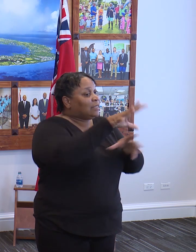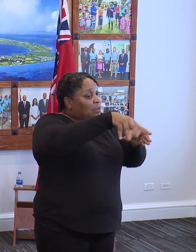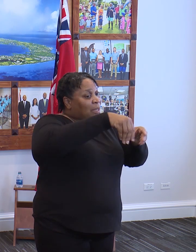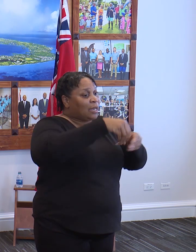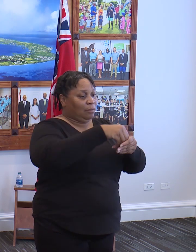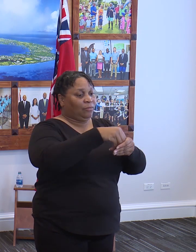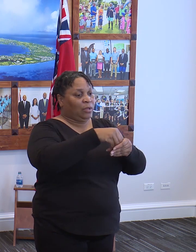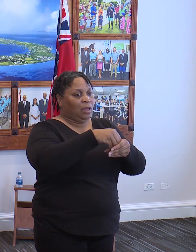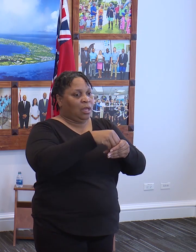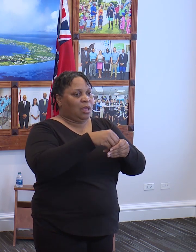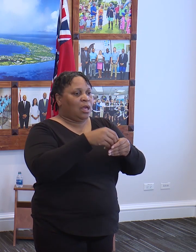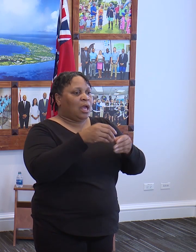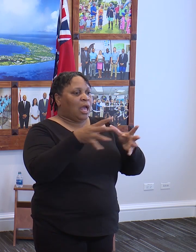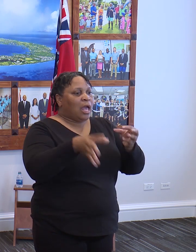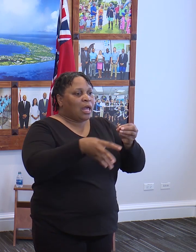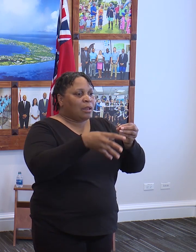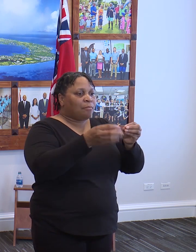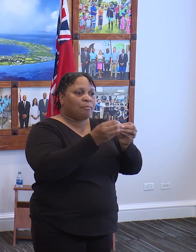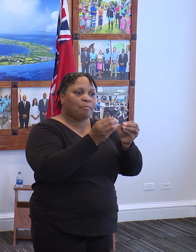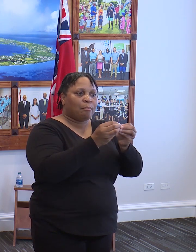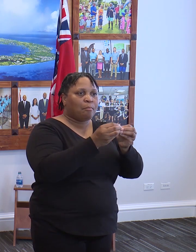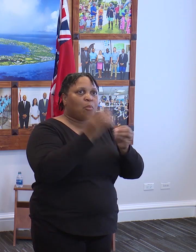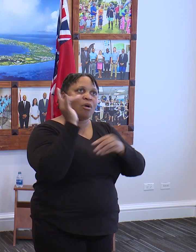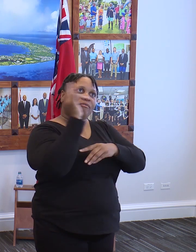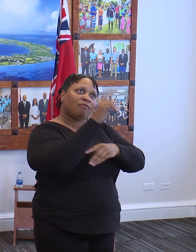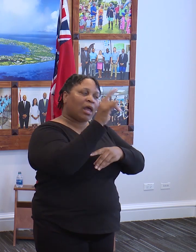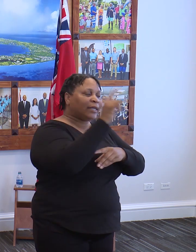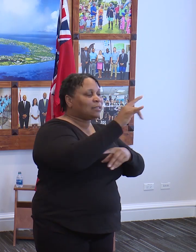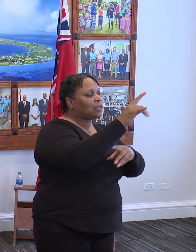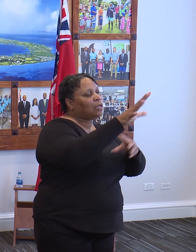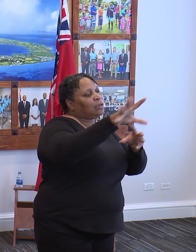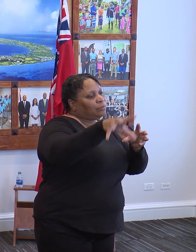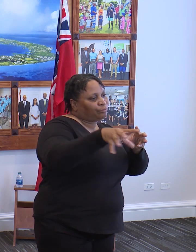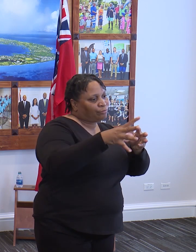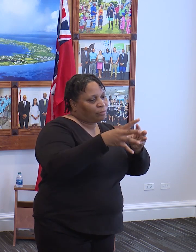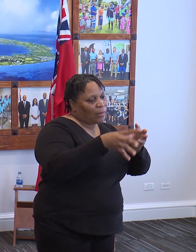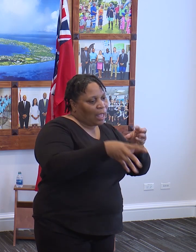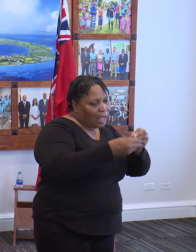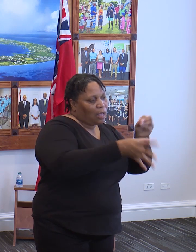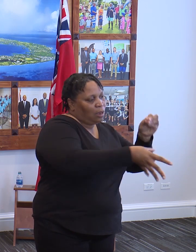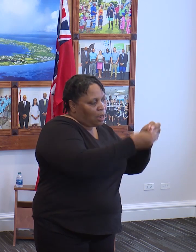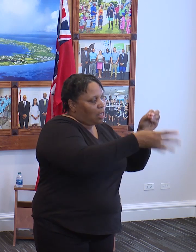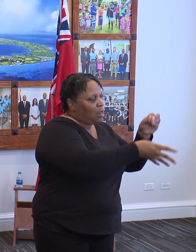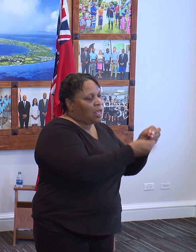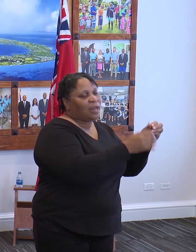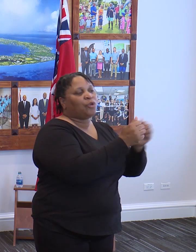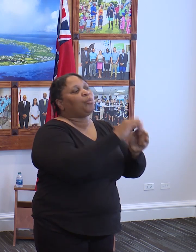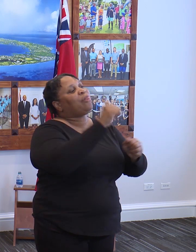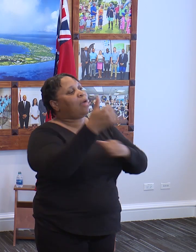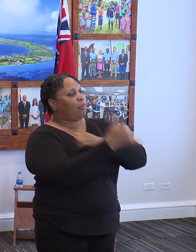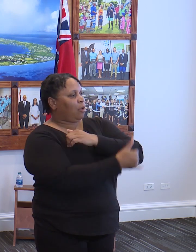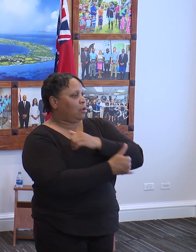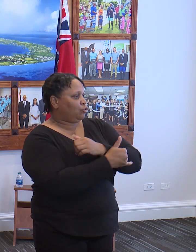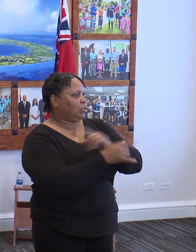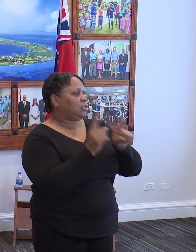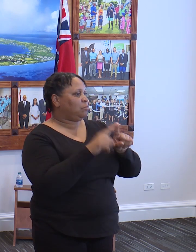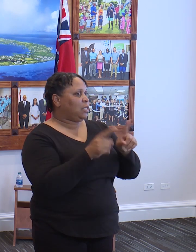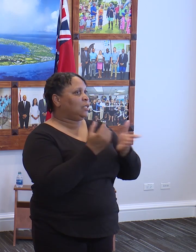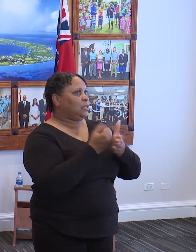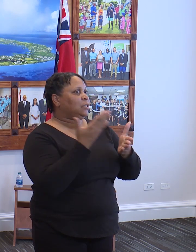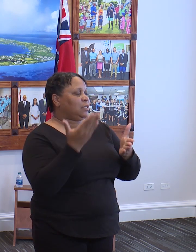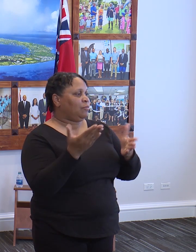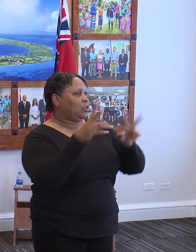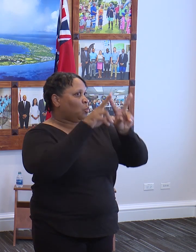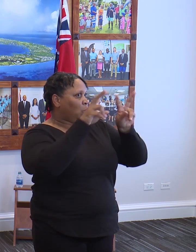about possibly some more additional flights which may come on for all of the overseas territories as well. But that is something that we're going to